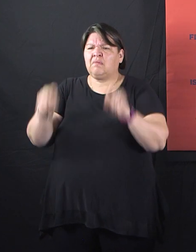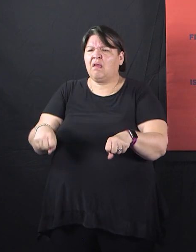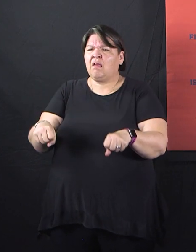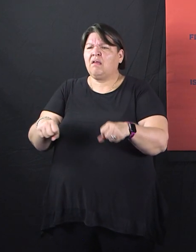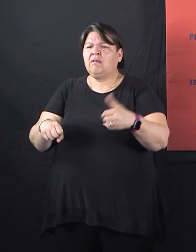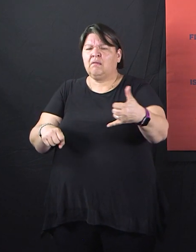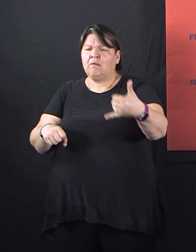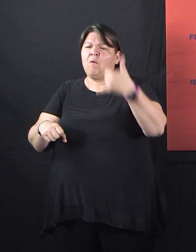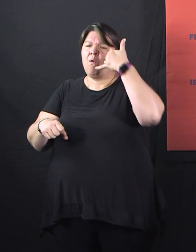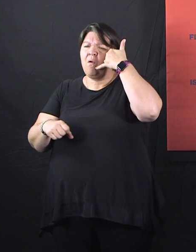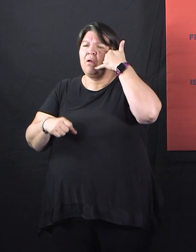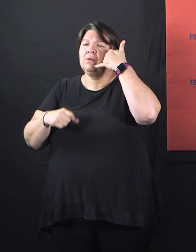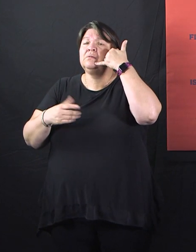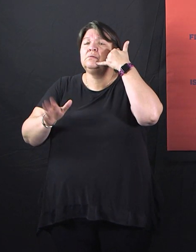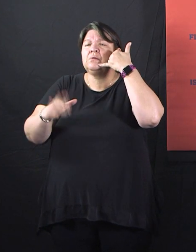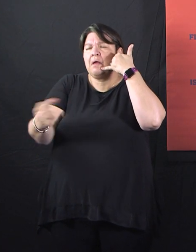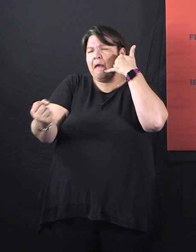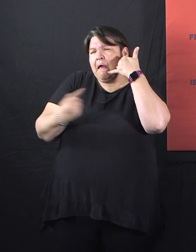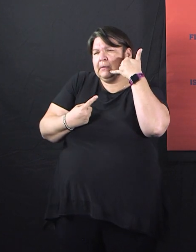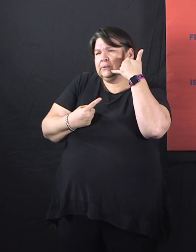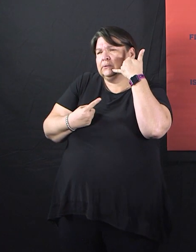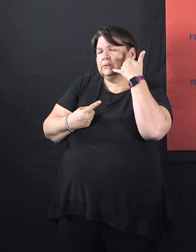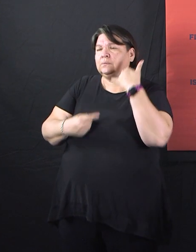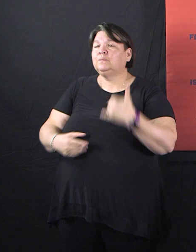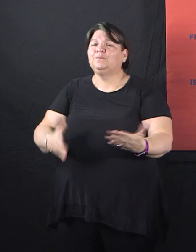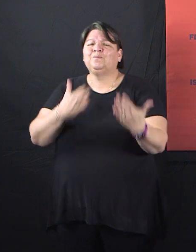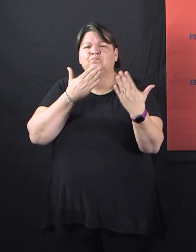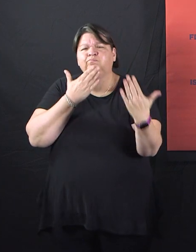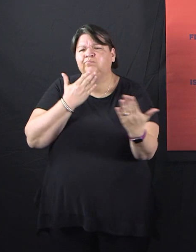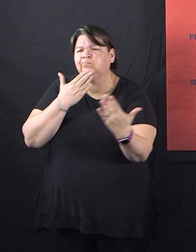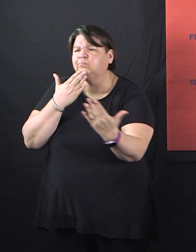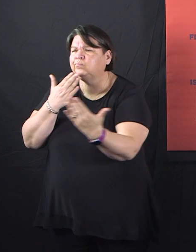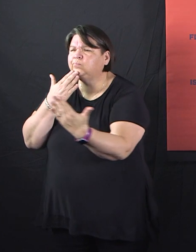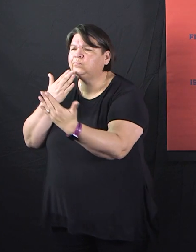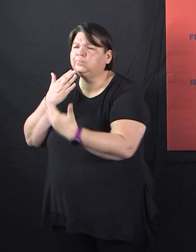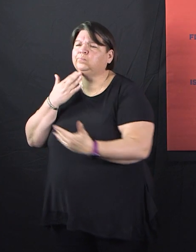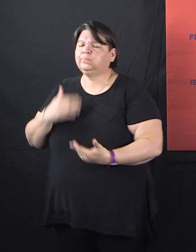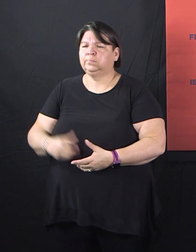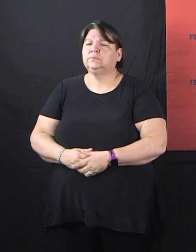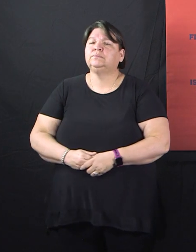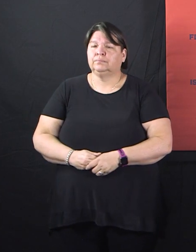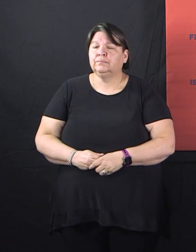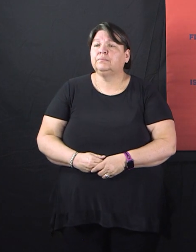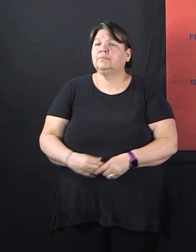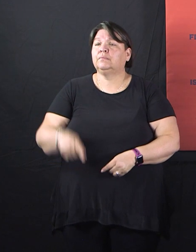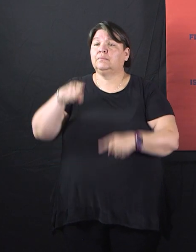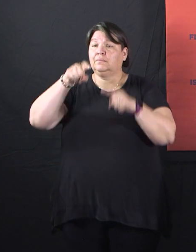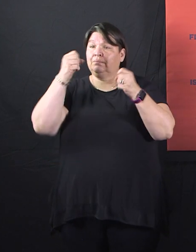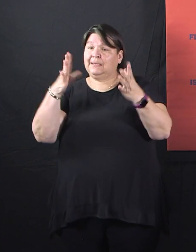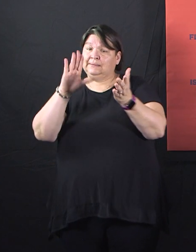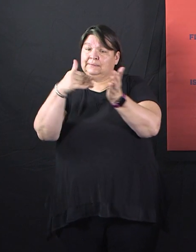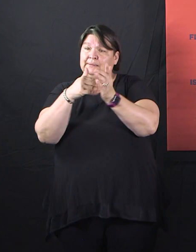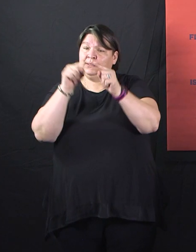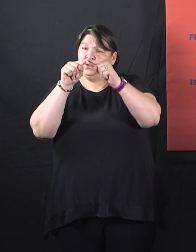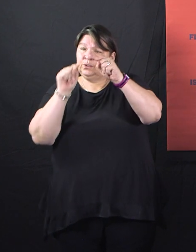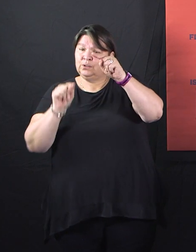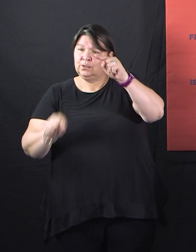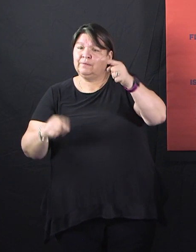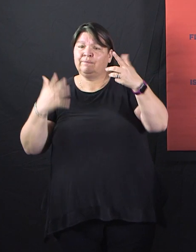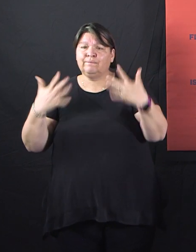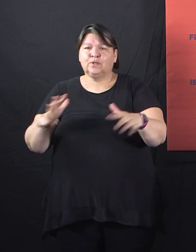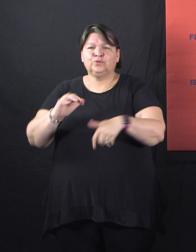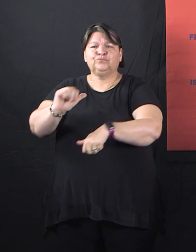and UT Southwestern Moncrief Center. They have set up an off-campus COVID-19 testing site